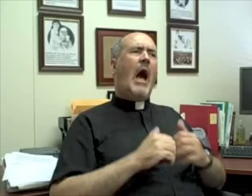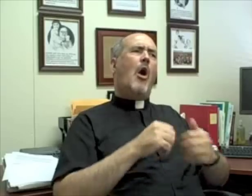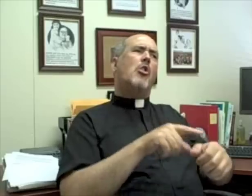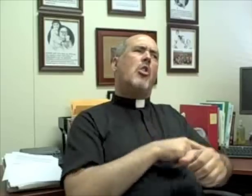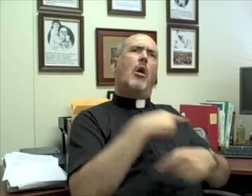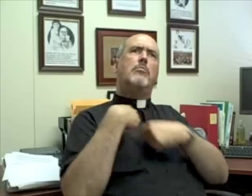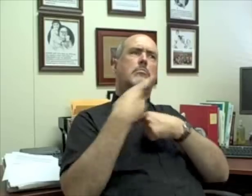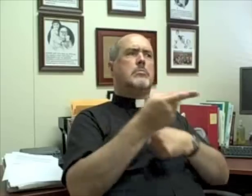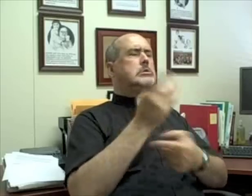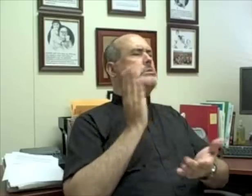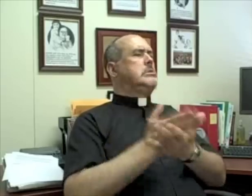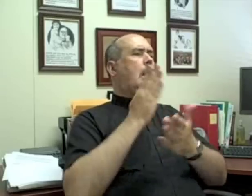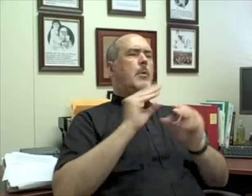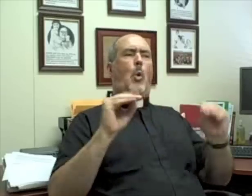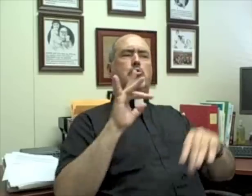How long has it been since you've had a drink?